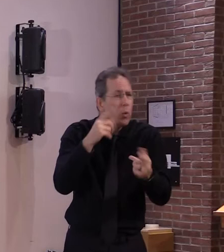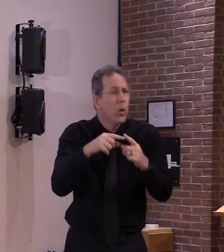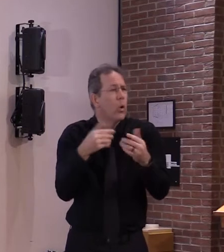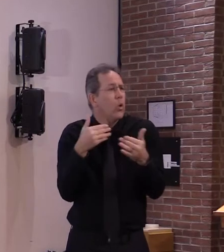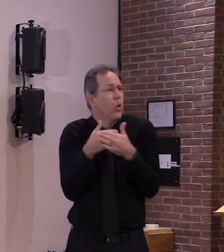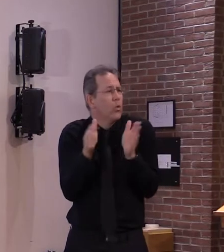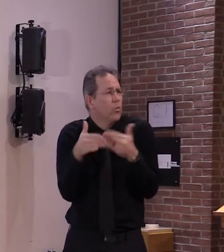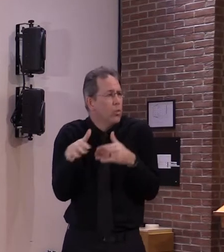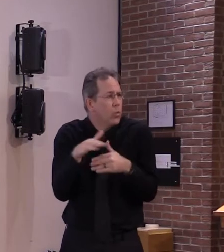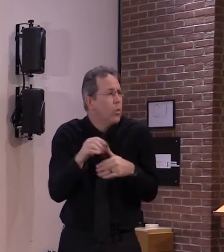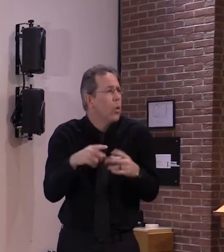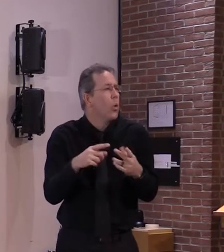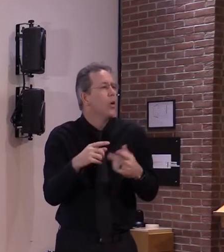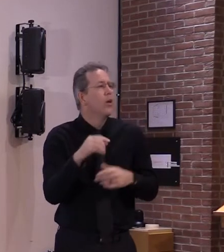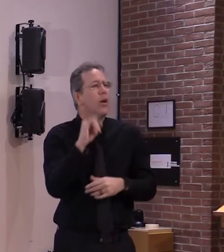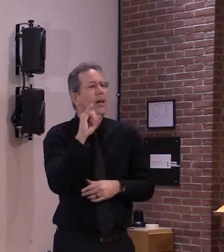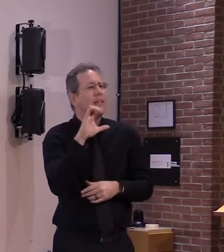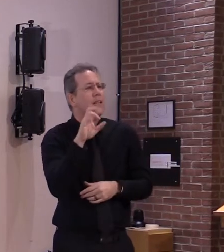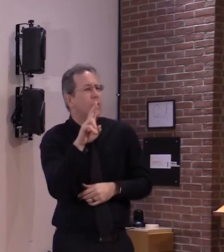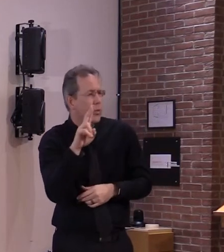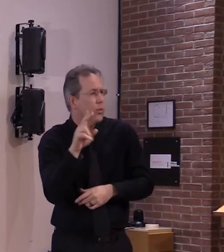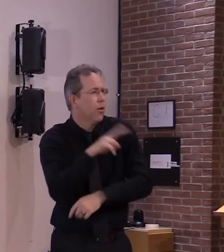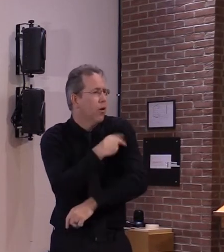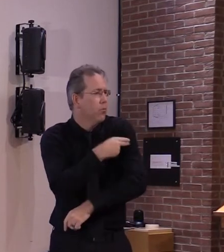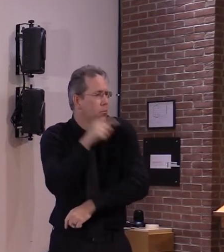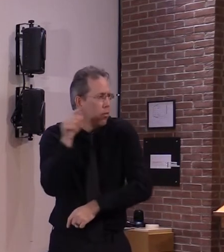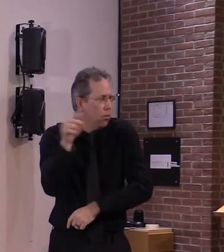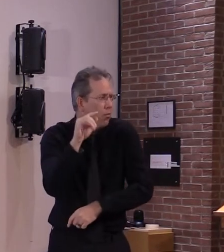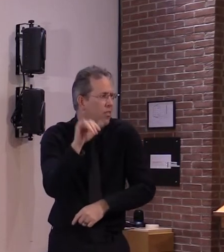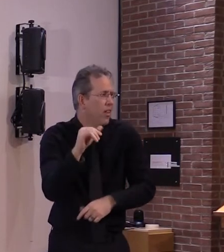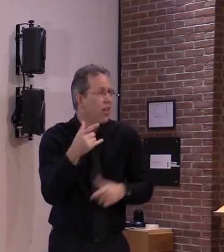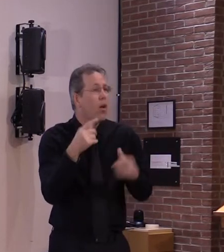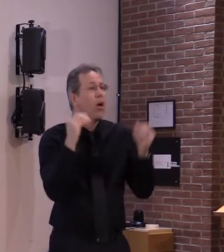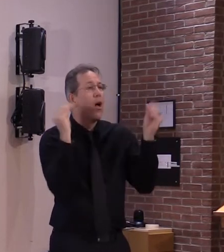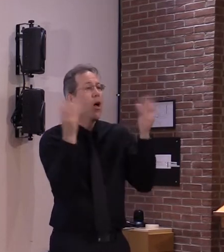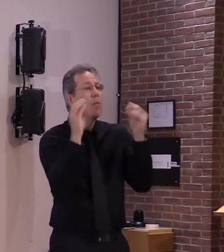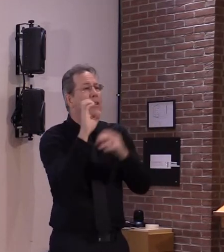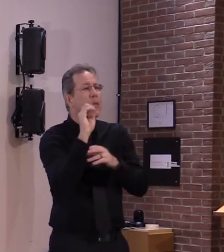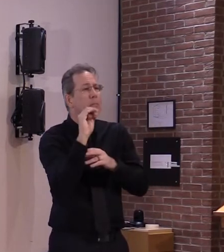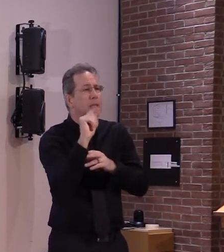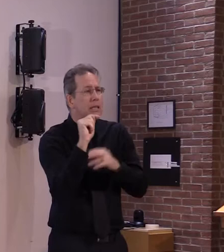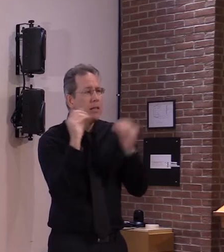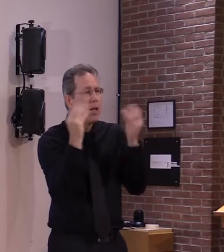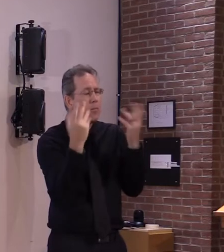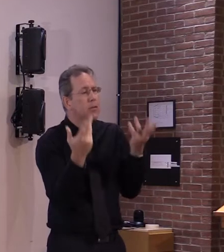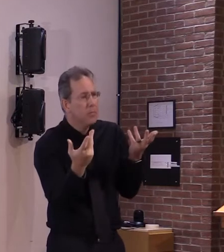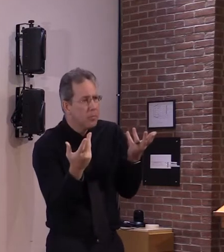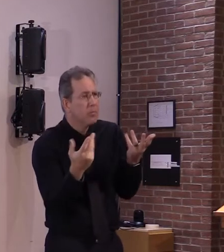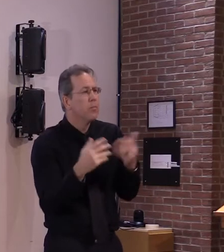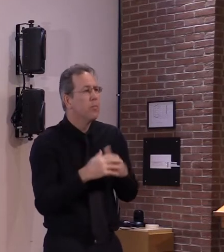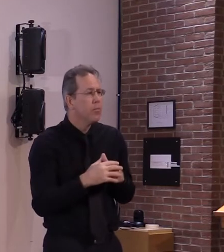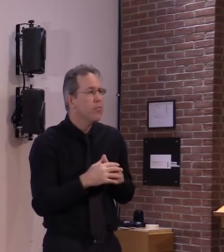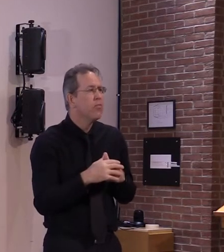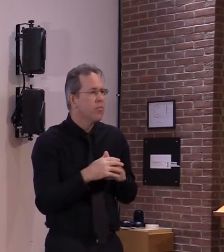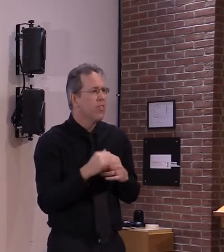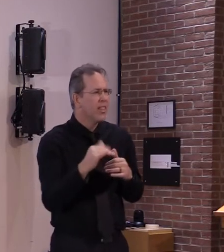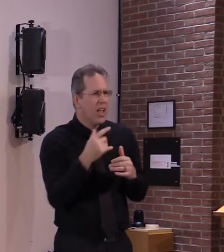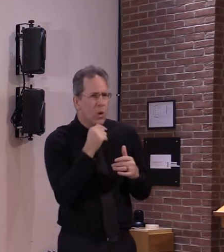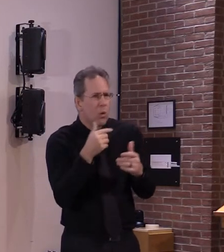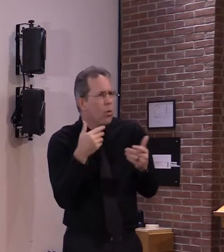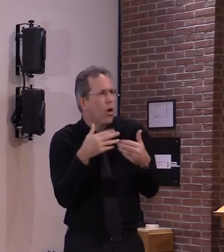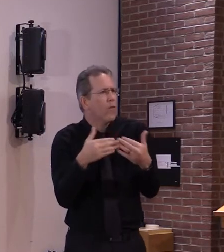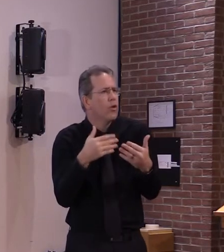emergency medical services home health care services and others these are the people who